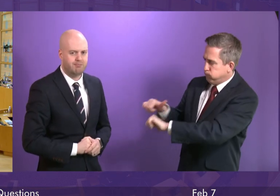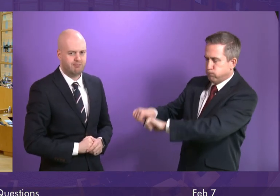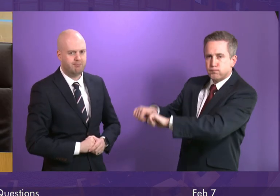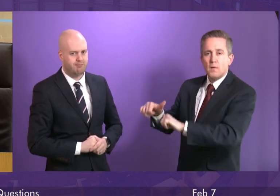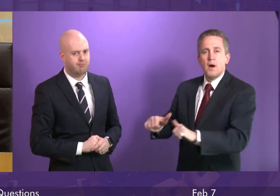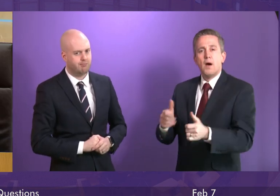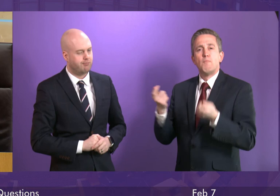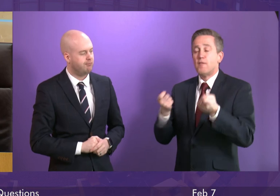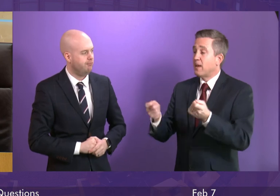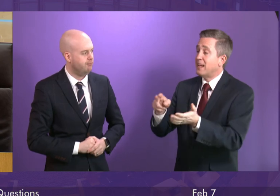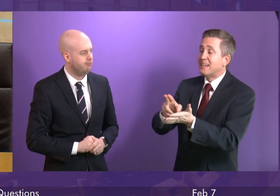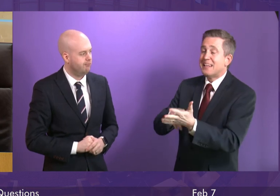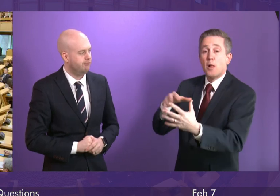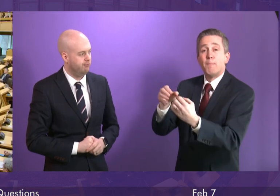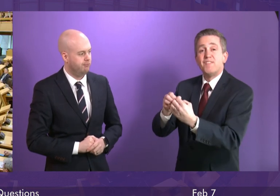Neil Bivy